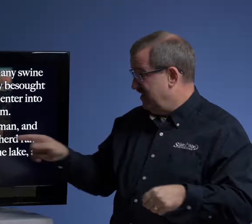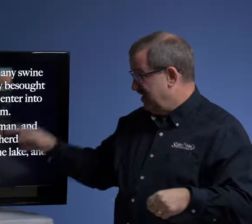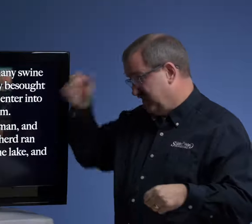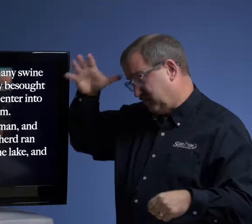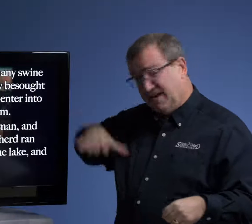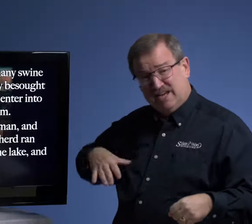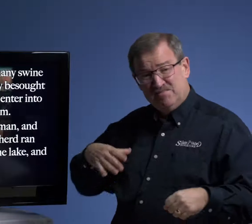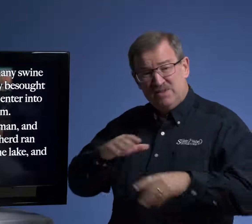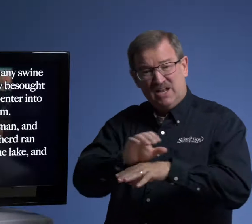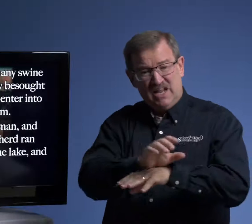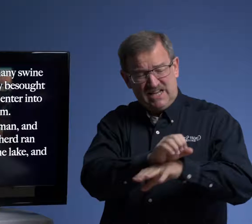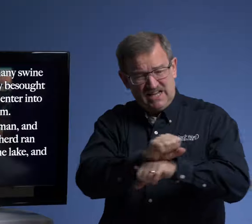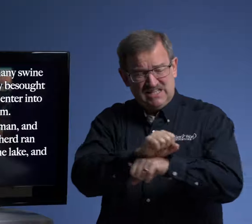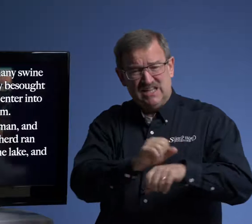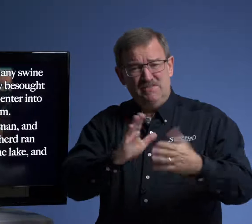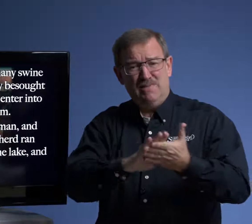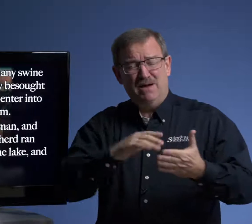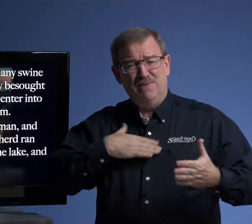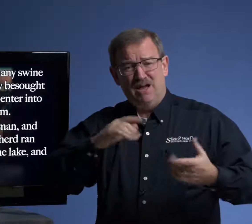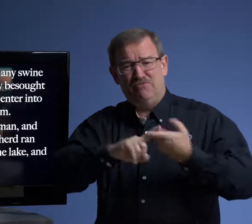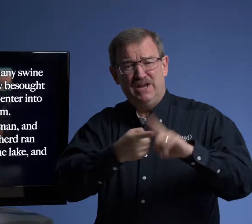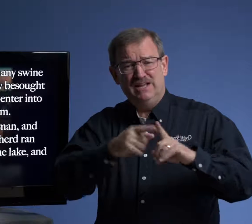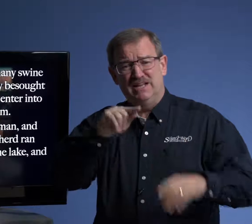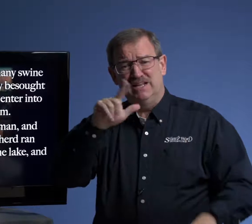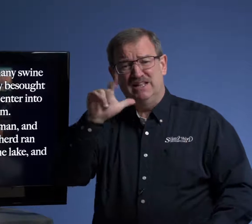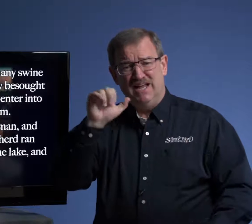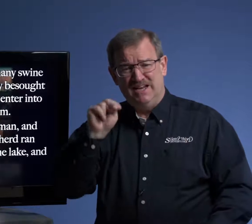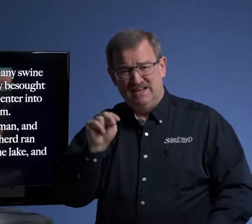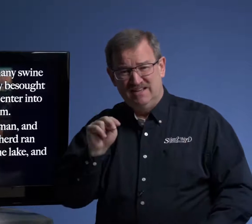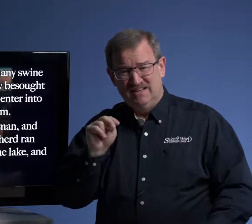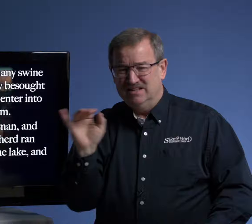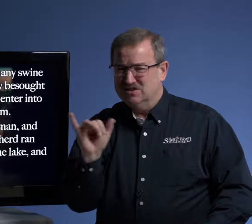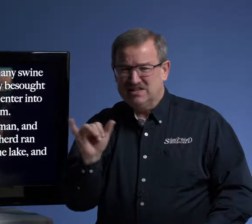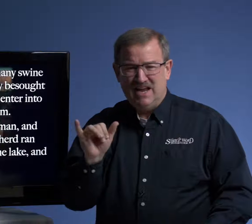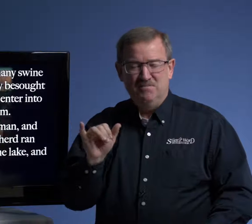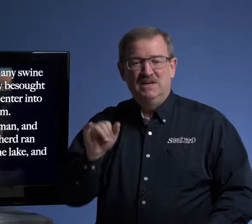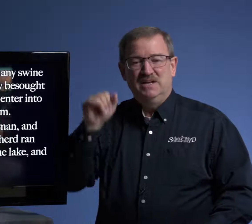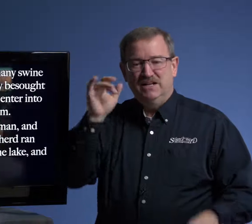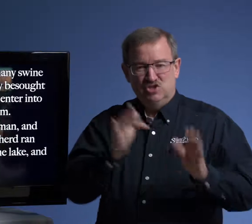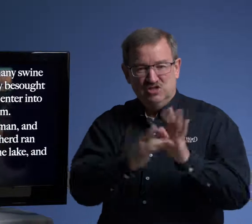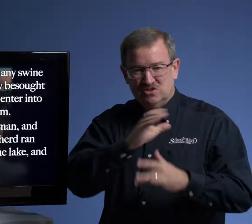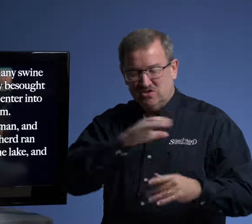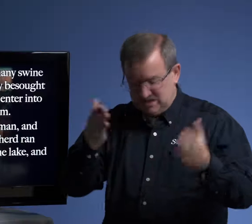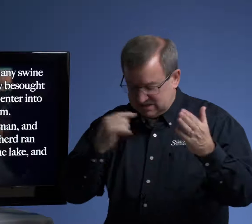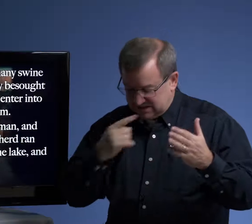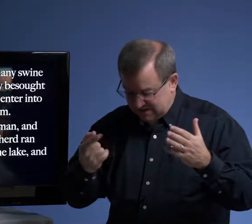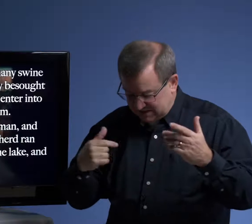this man, like it enslaved my friend Glenn. The same. And Jesus Christ, it says